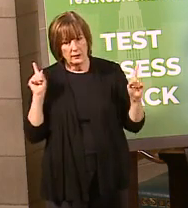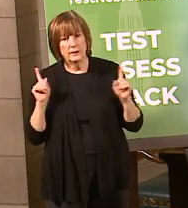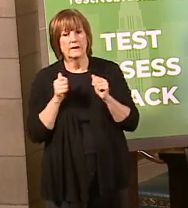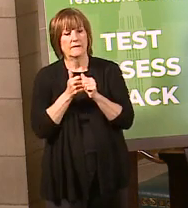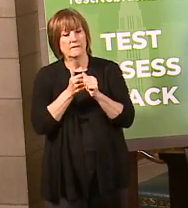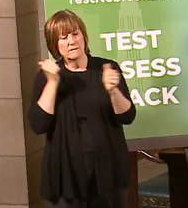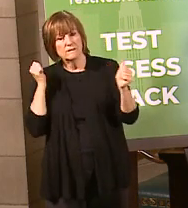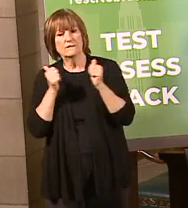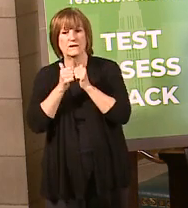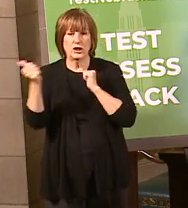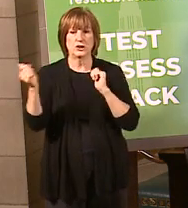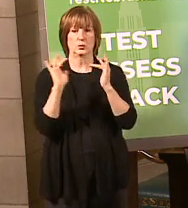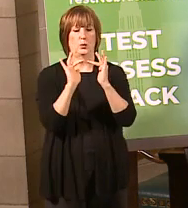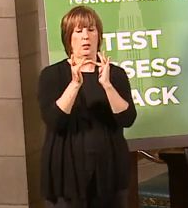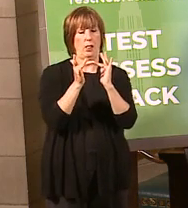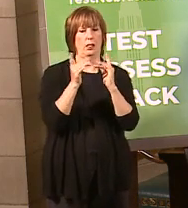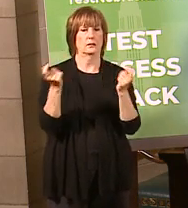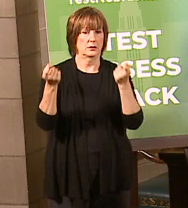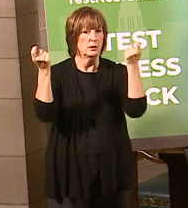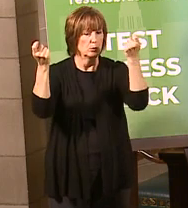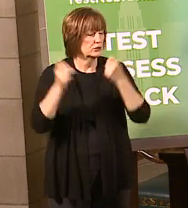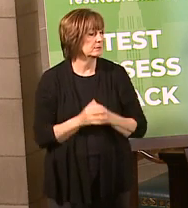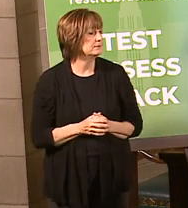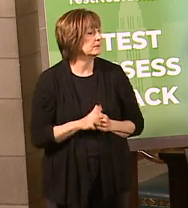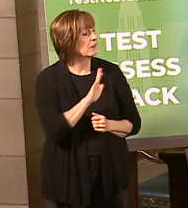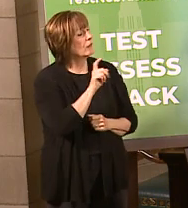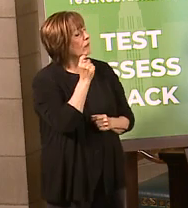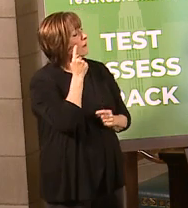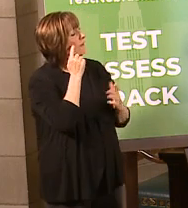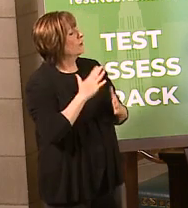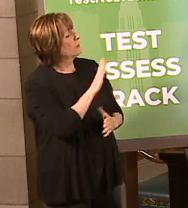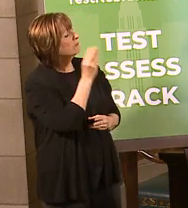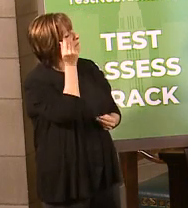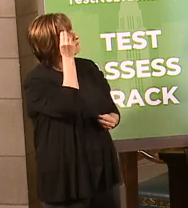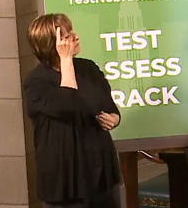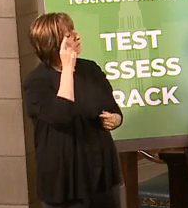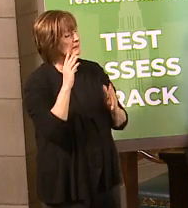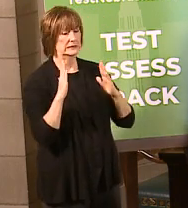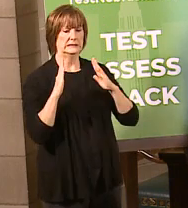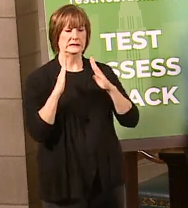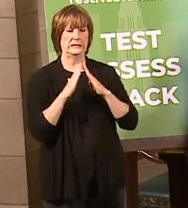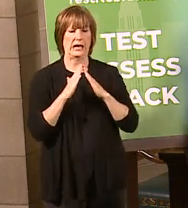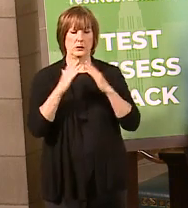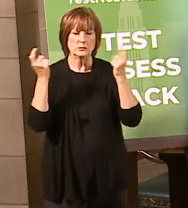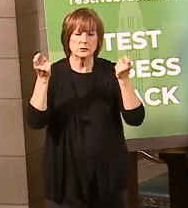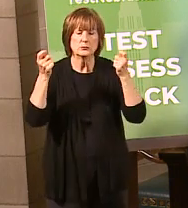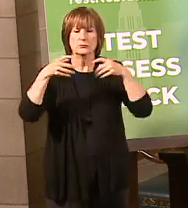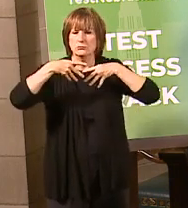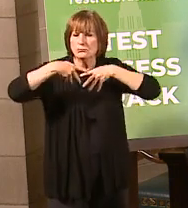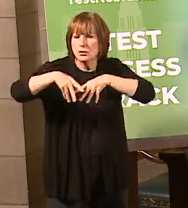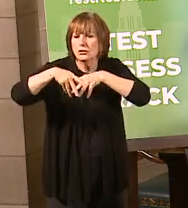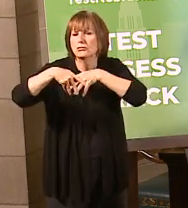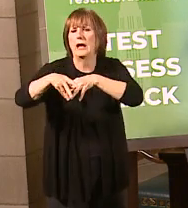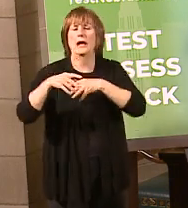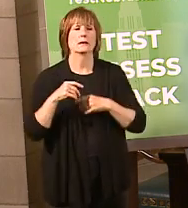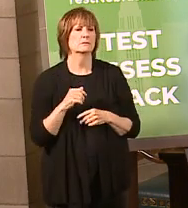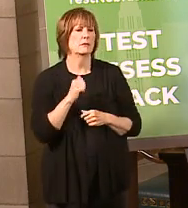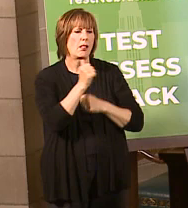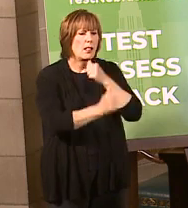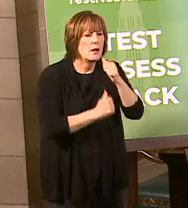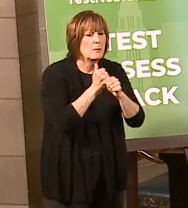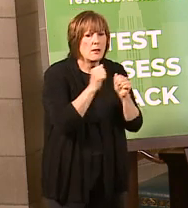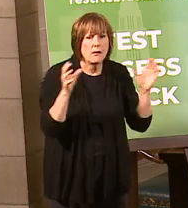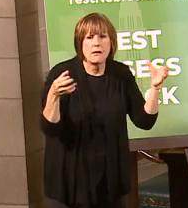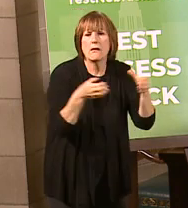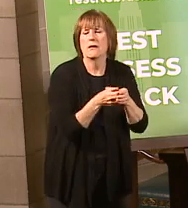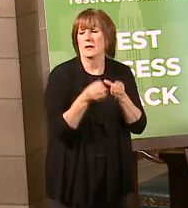celebration. What are the governor's thoughts on town celebrations, parades, alumni gatherings, and county fairs? Many communities